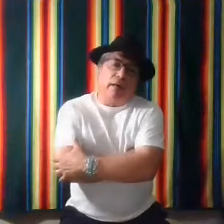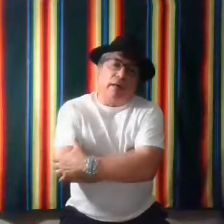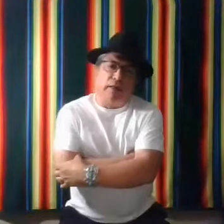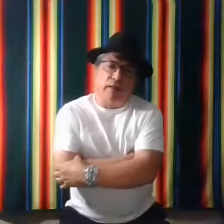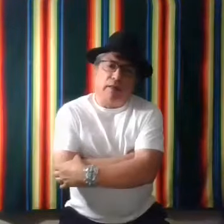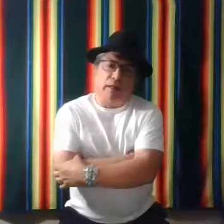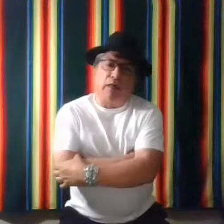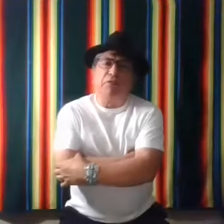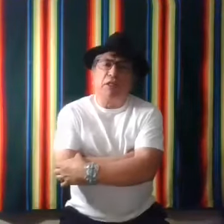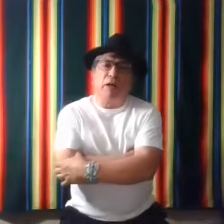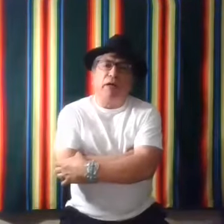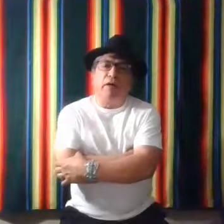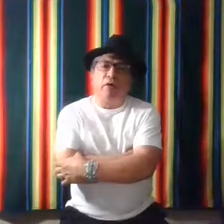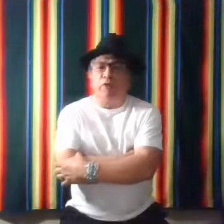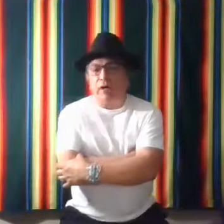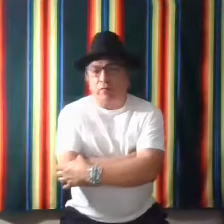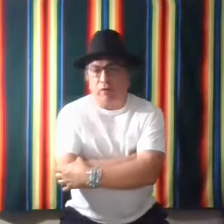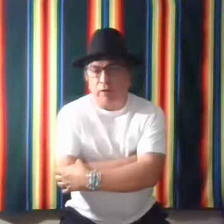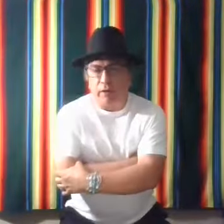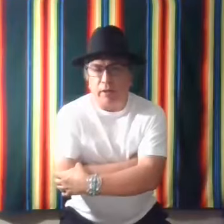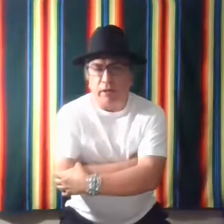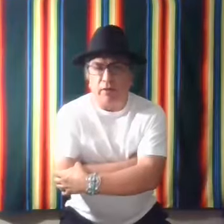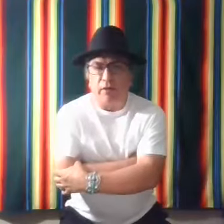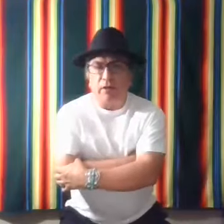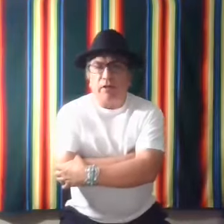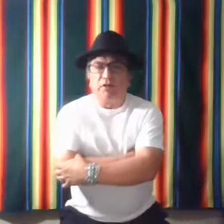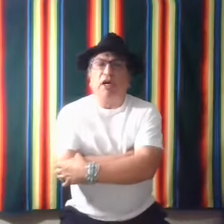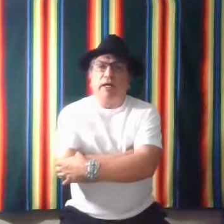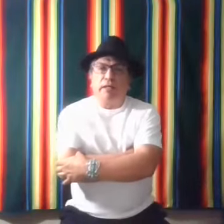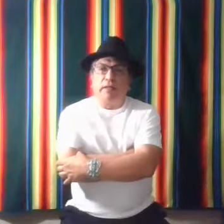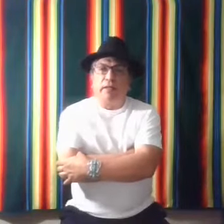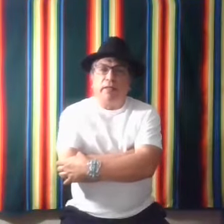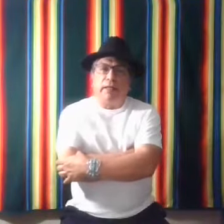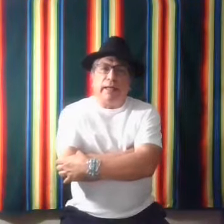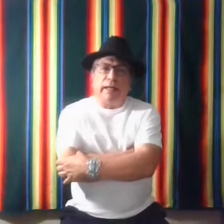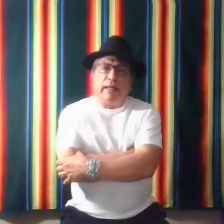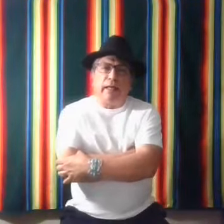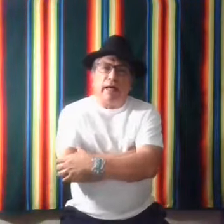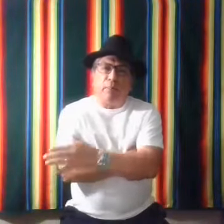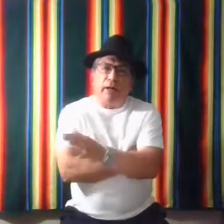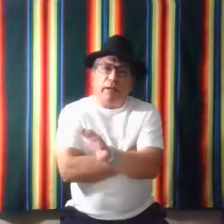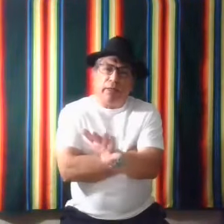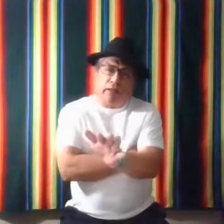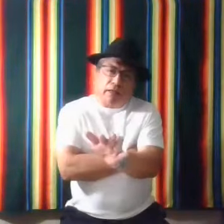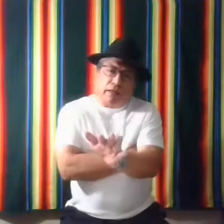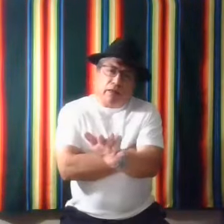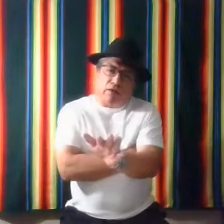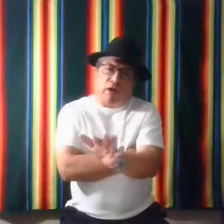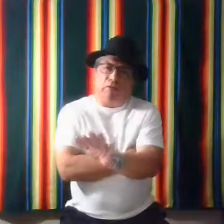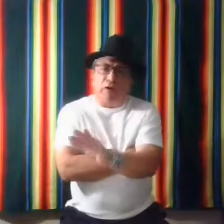have seen my great grandfather sign and how my grandfather